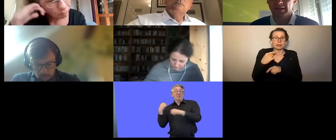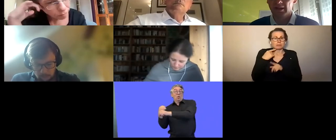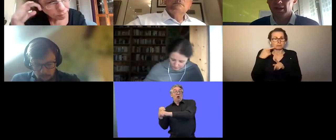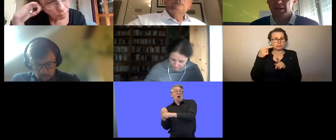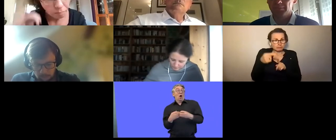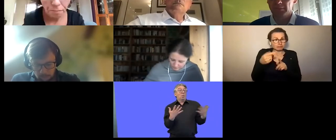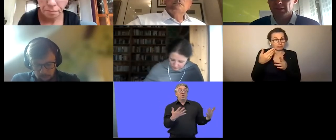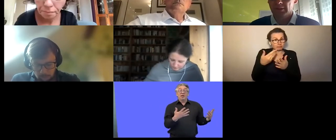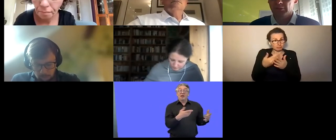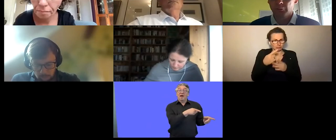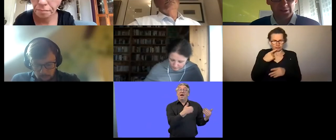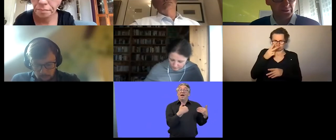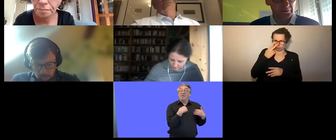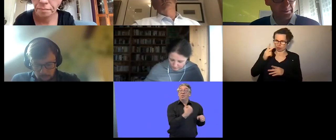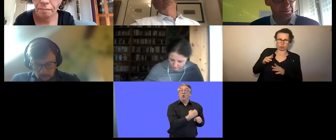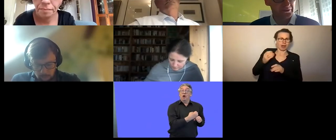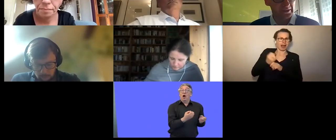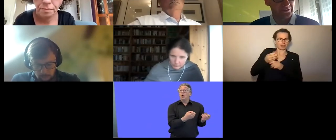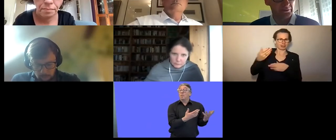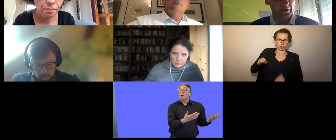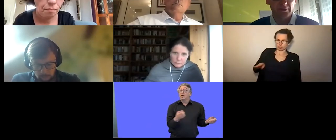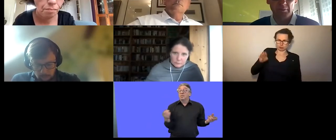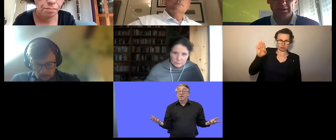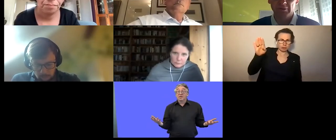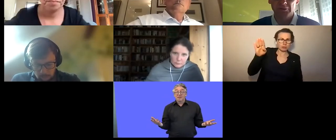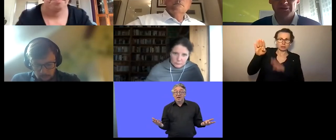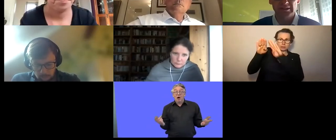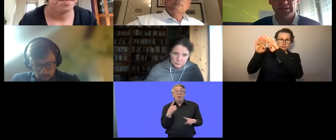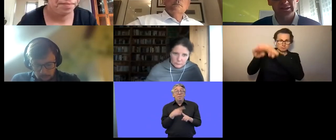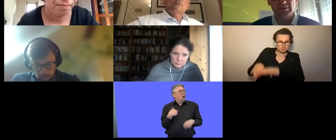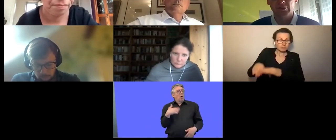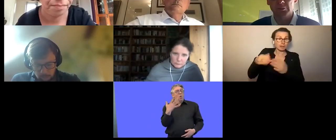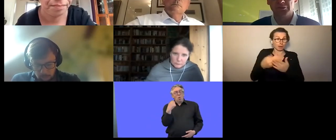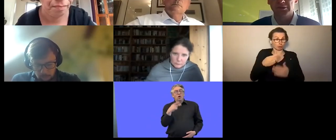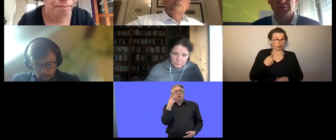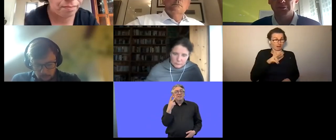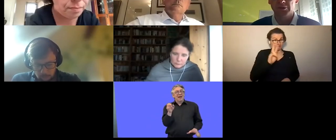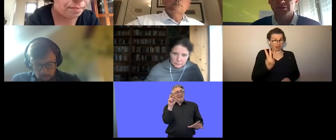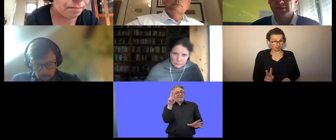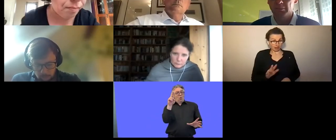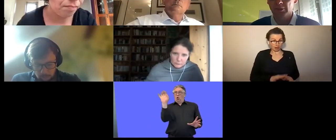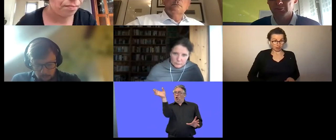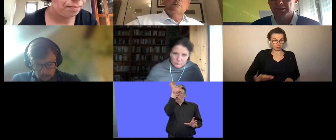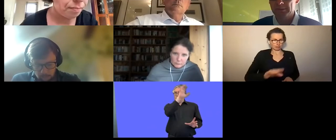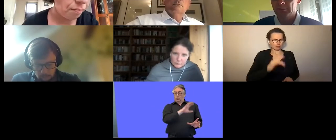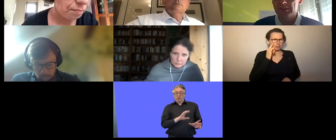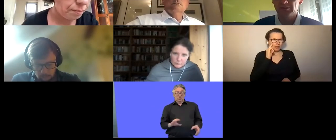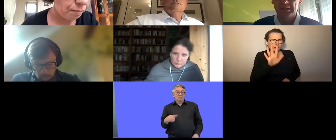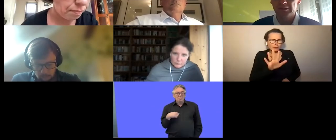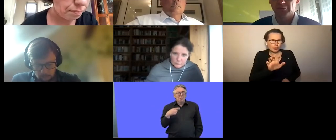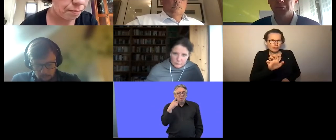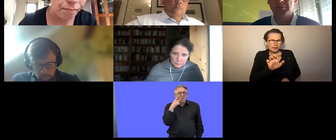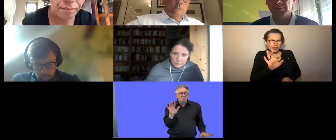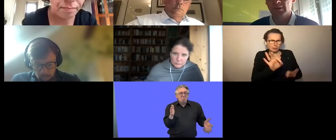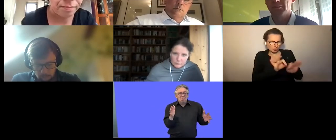um towards the member states for example in flanders i think it's it's almost 50 percent the employment rate of people with